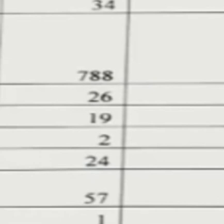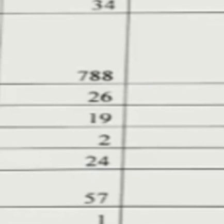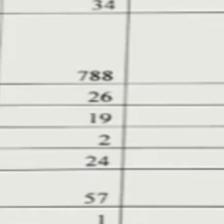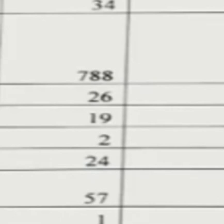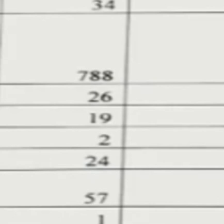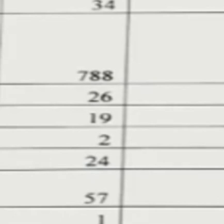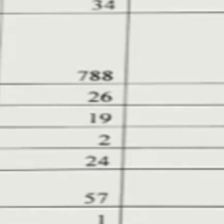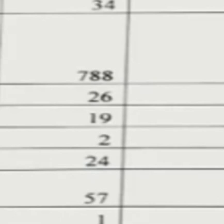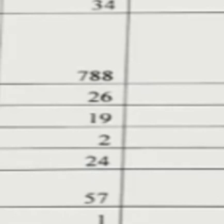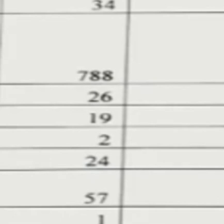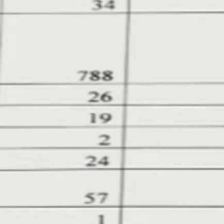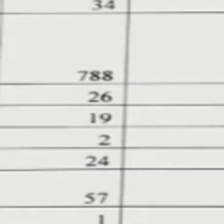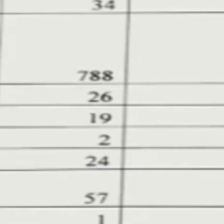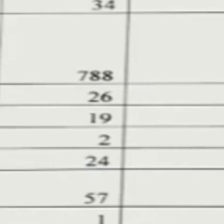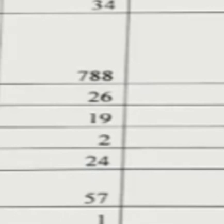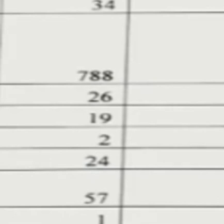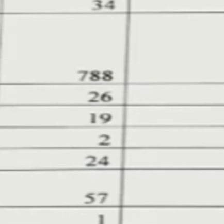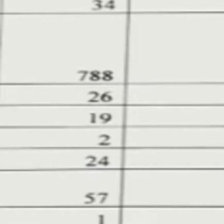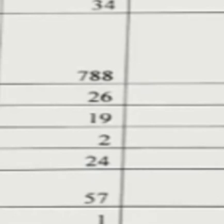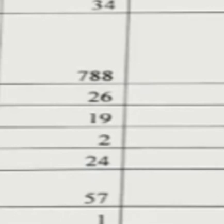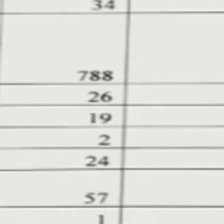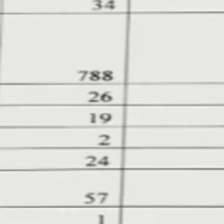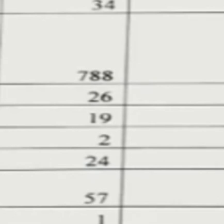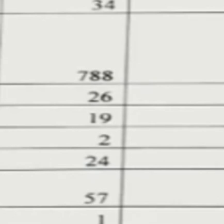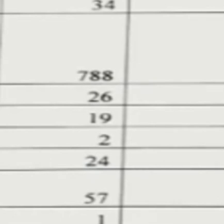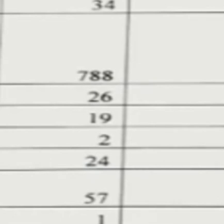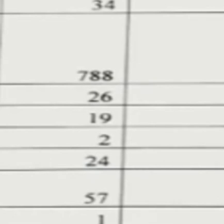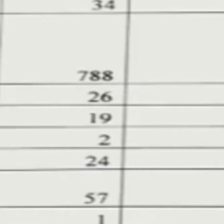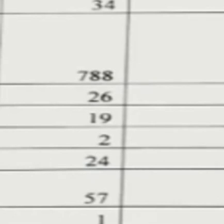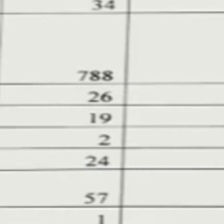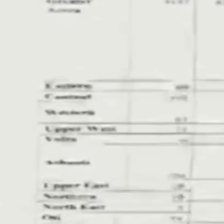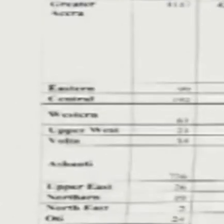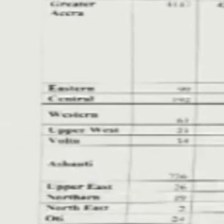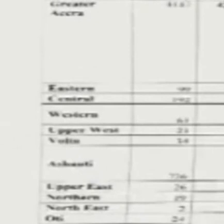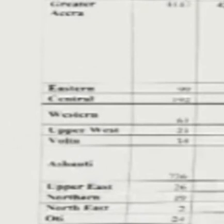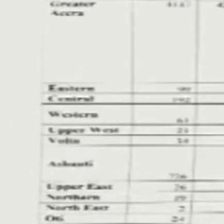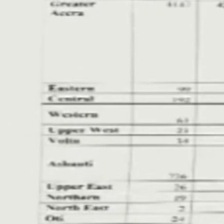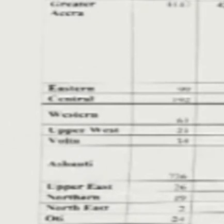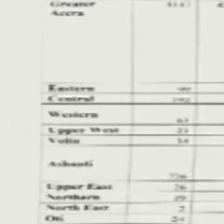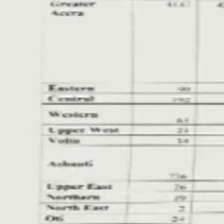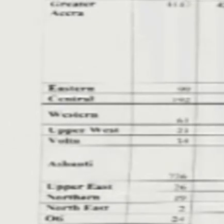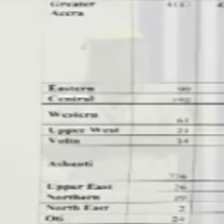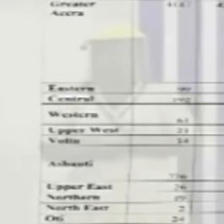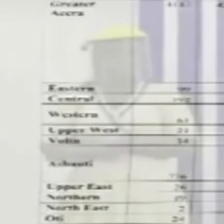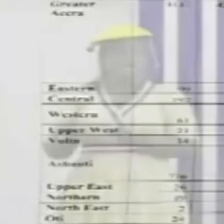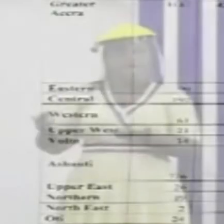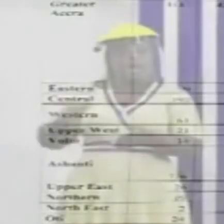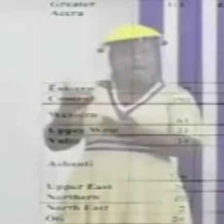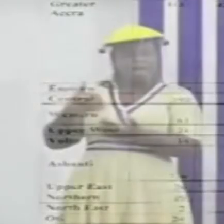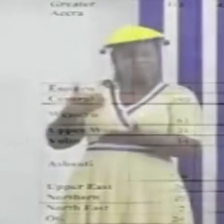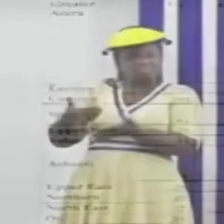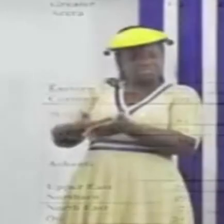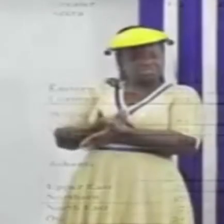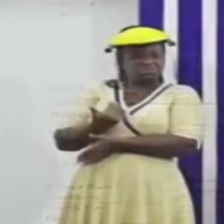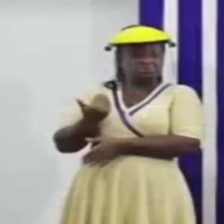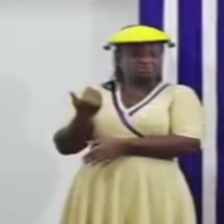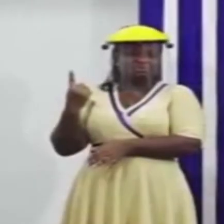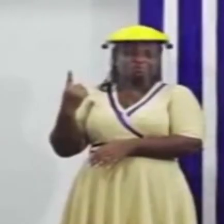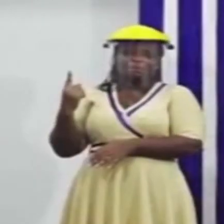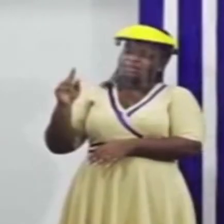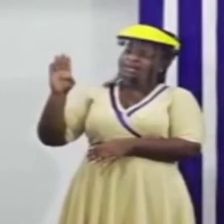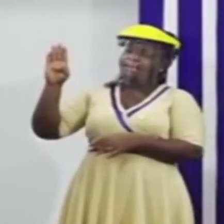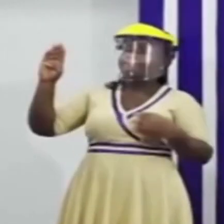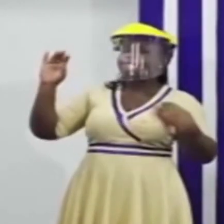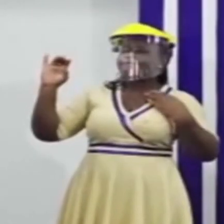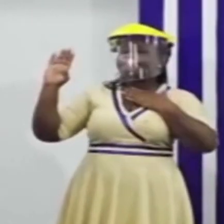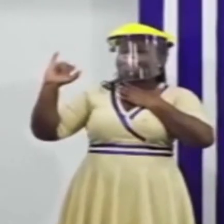Tawo, 1, and then Salvation Army Hospital also reported one. And we had one new case from the B&E,